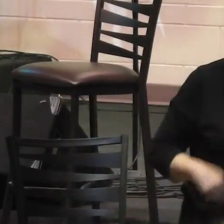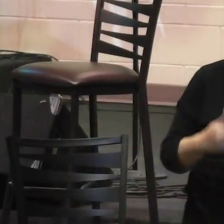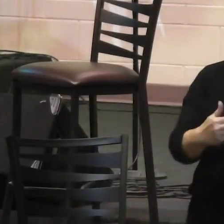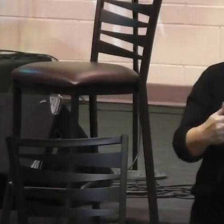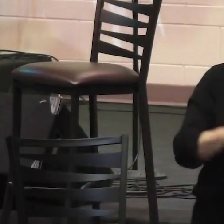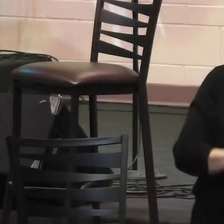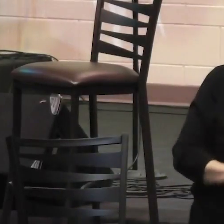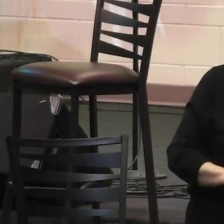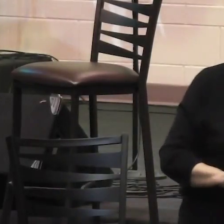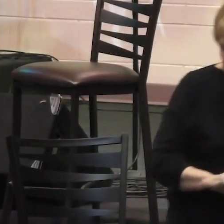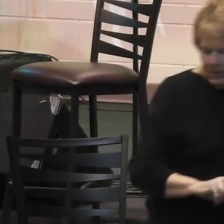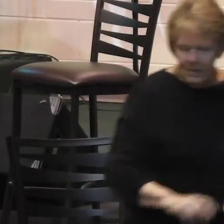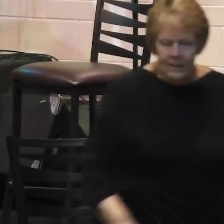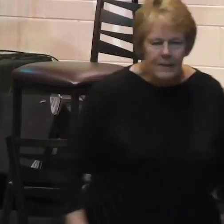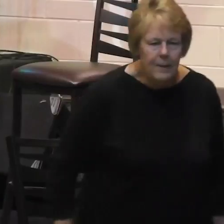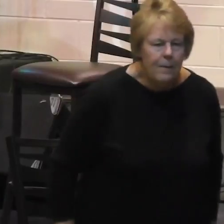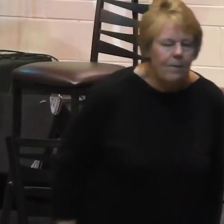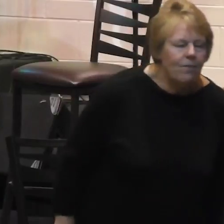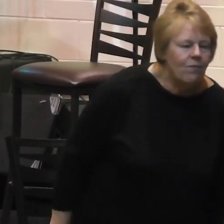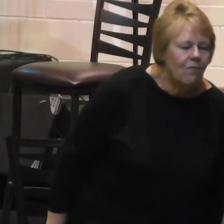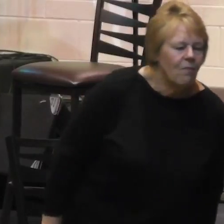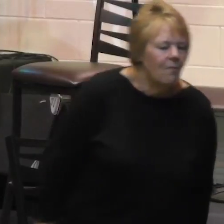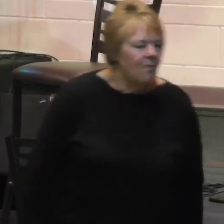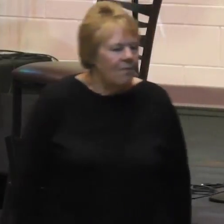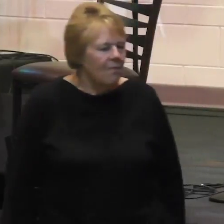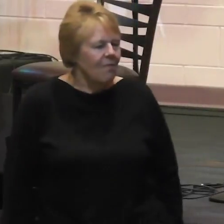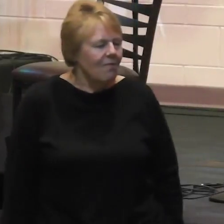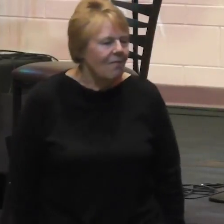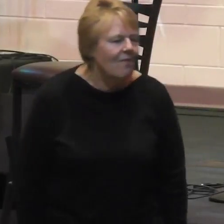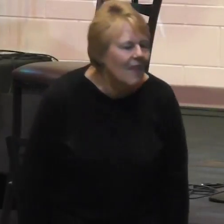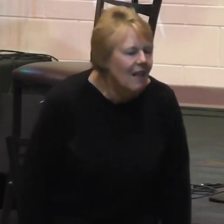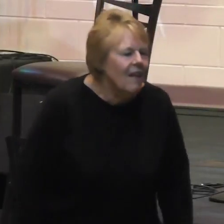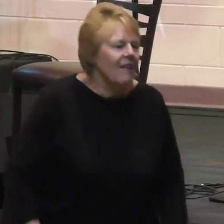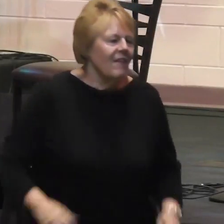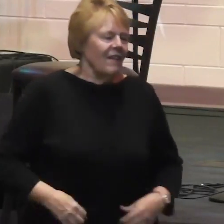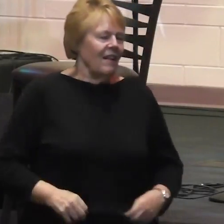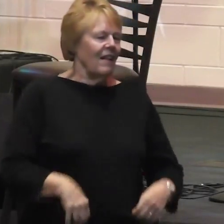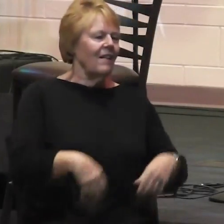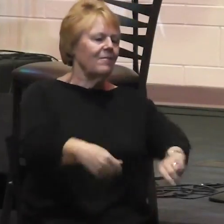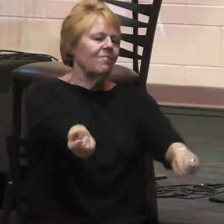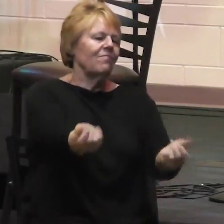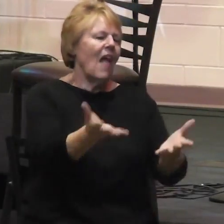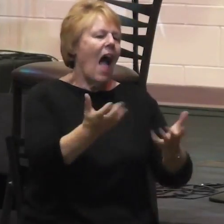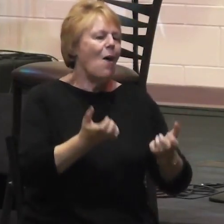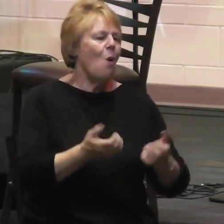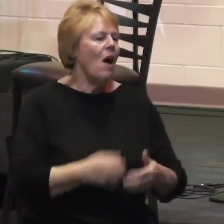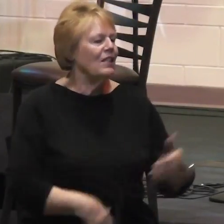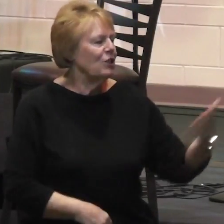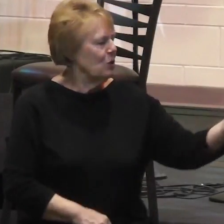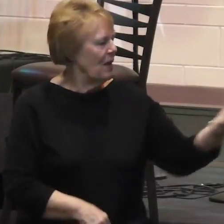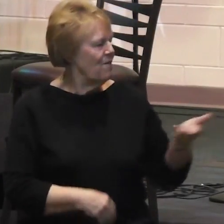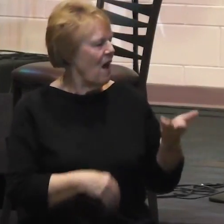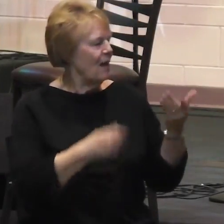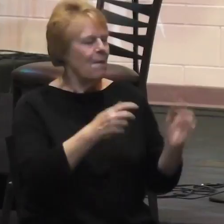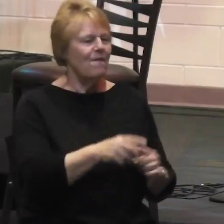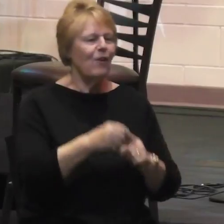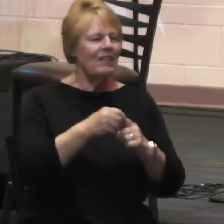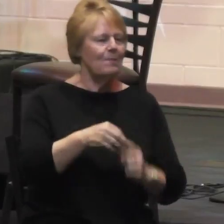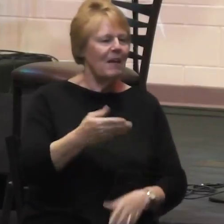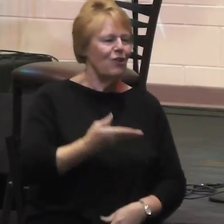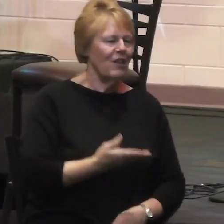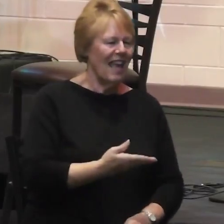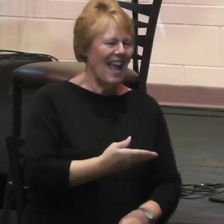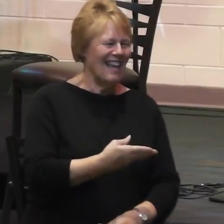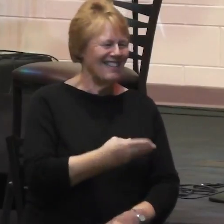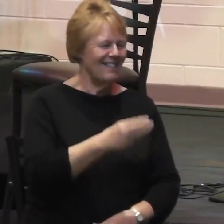And I want to invite up a very special guest, Pastor Maesh Maena from Nairobi, Kenya.